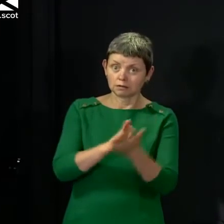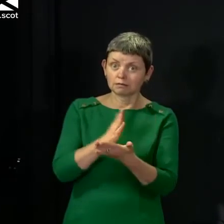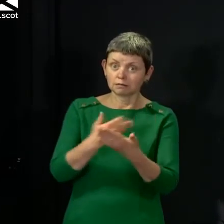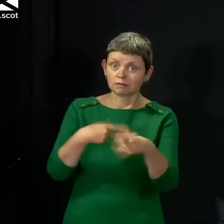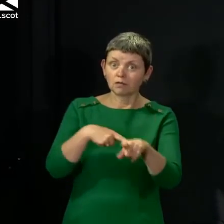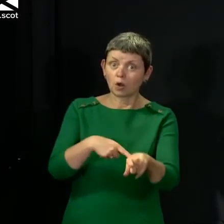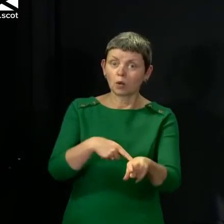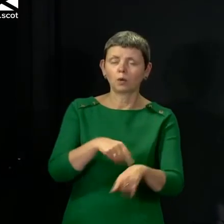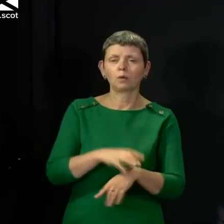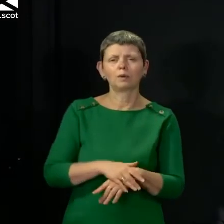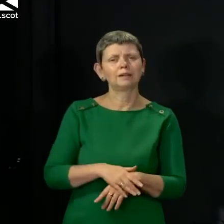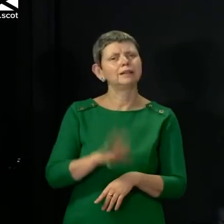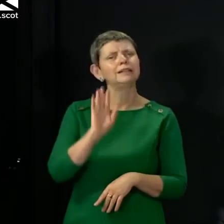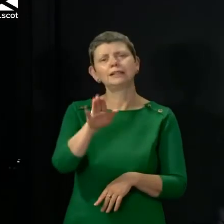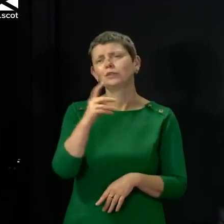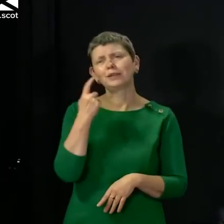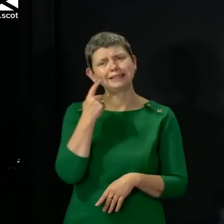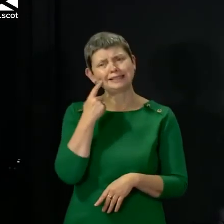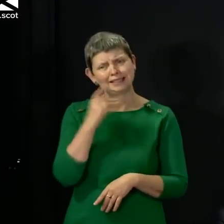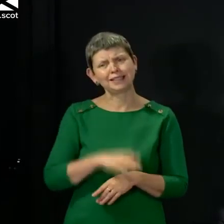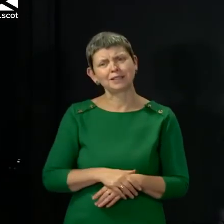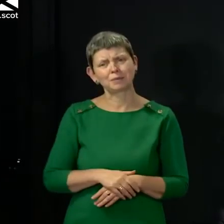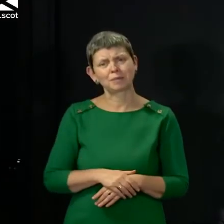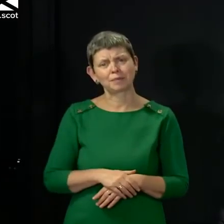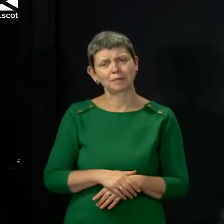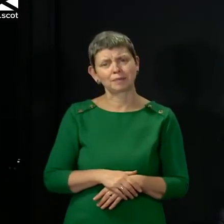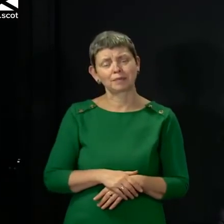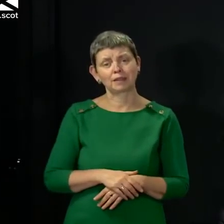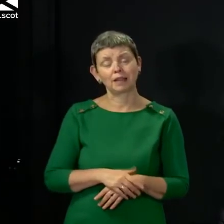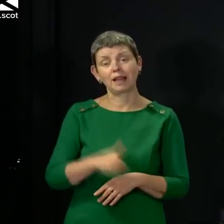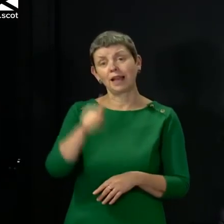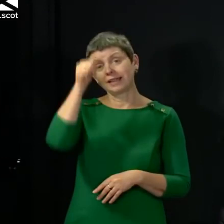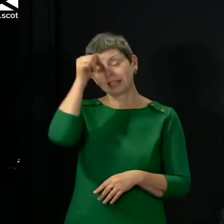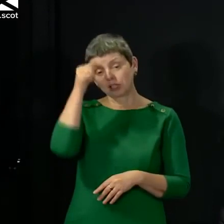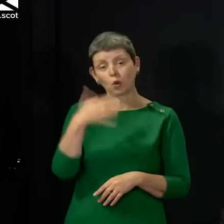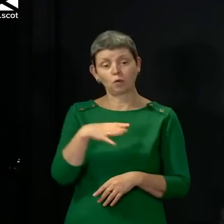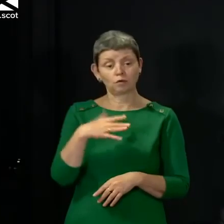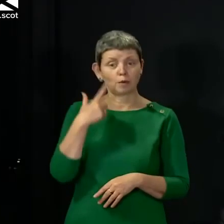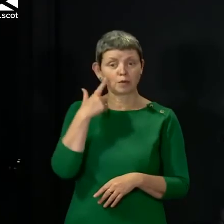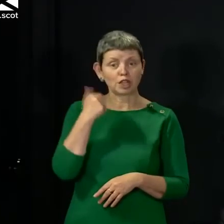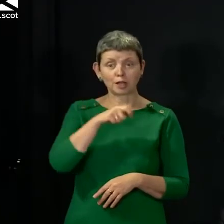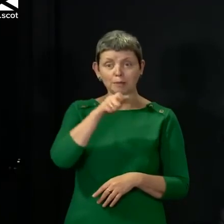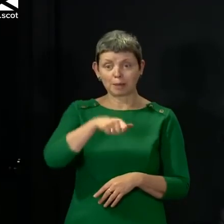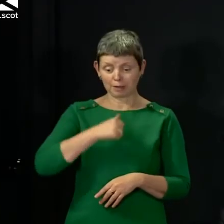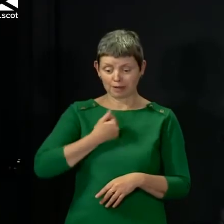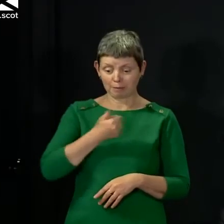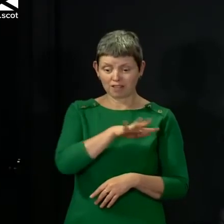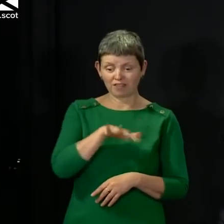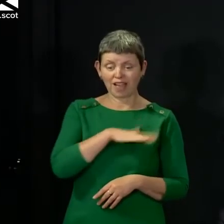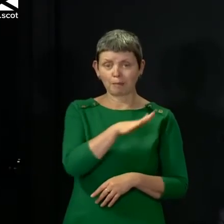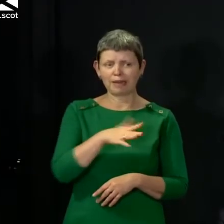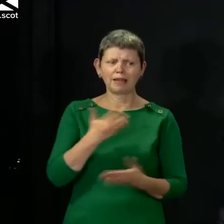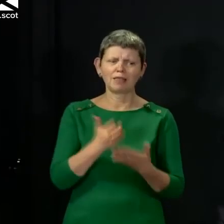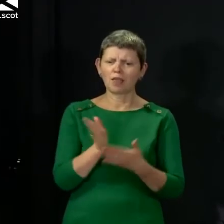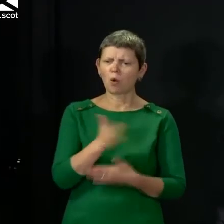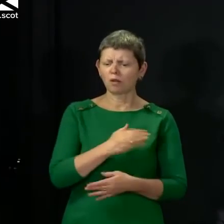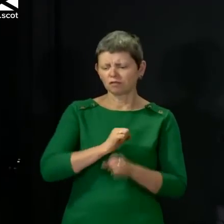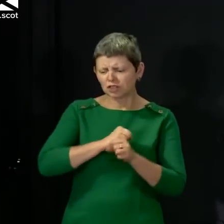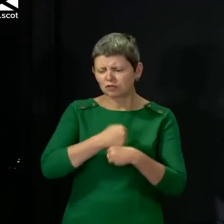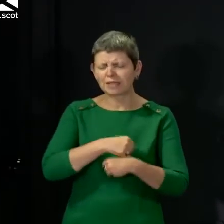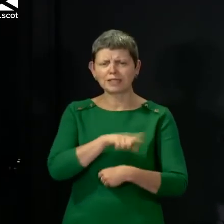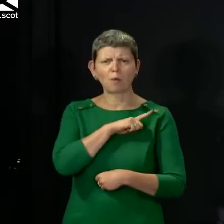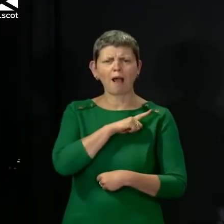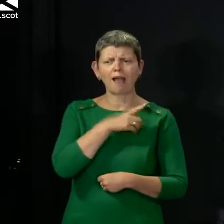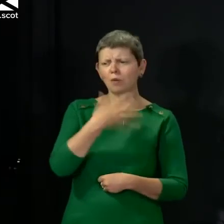situations and I equally understand from the younger people in my own family that the frustration of not being able to socialise properly with your